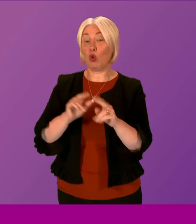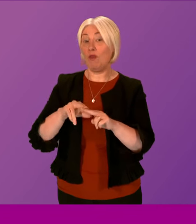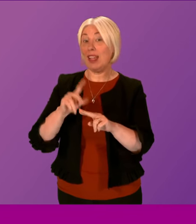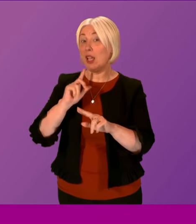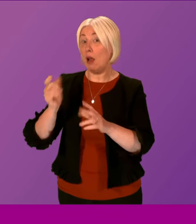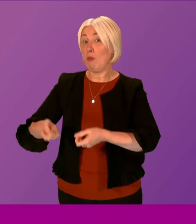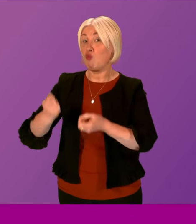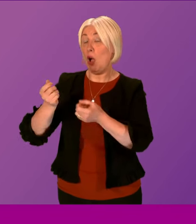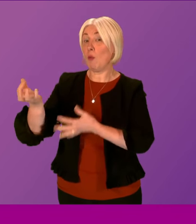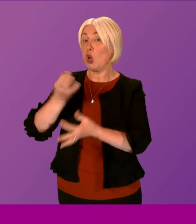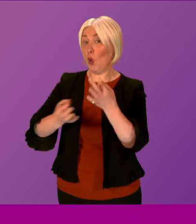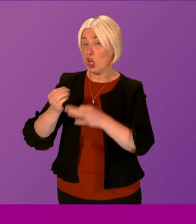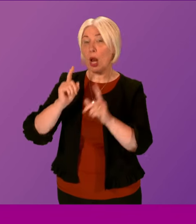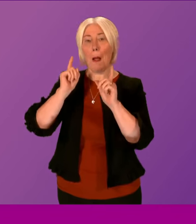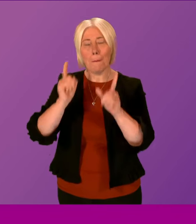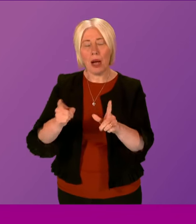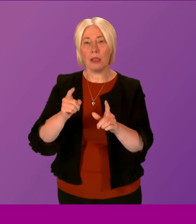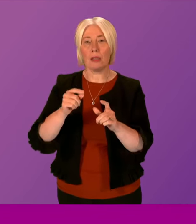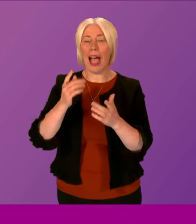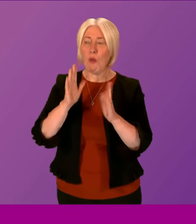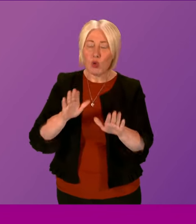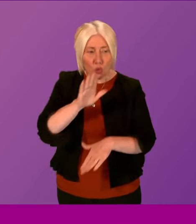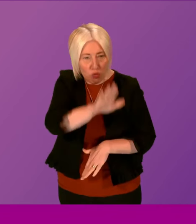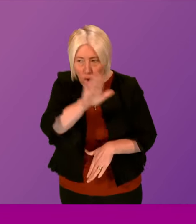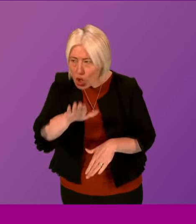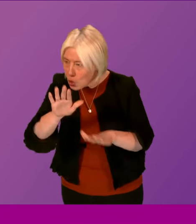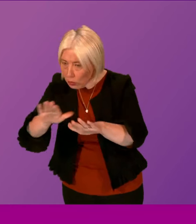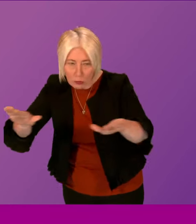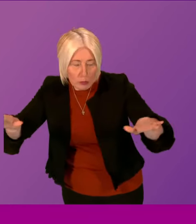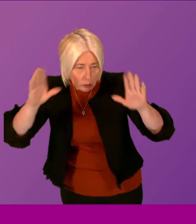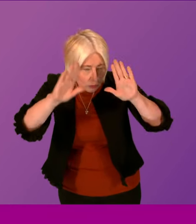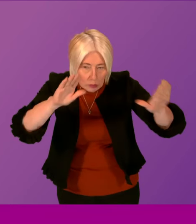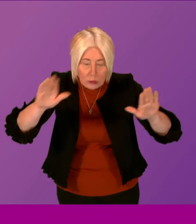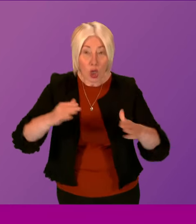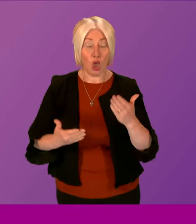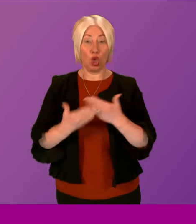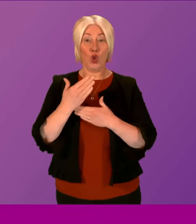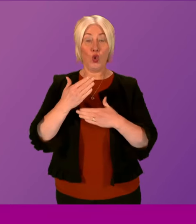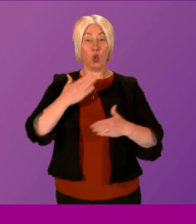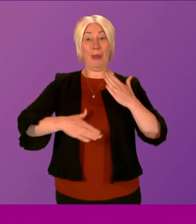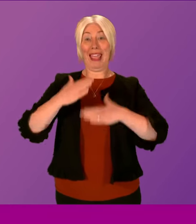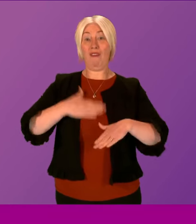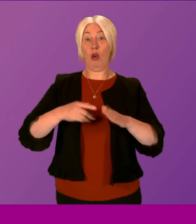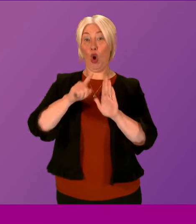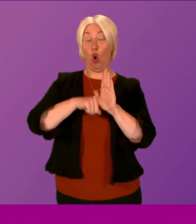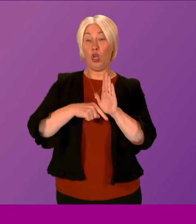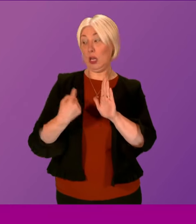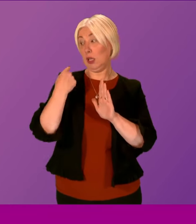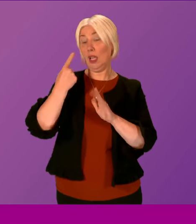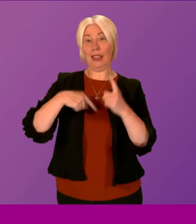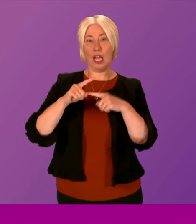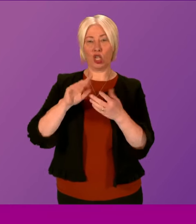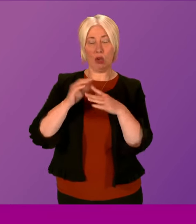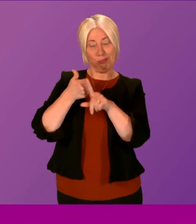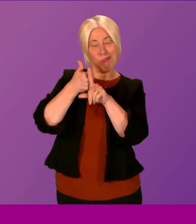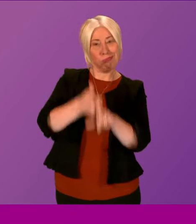his question, but it is important to try to give some reassurance that new behavioural orders were introduced last year to reinforce what